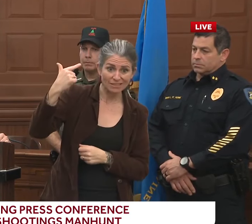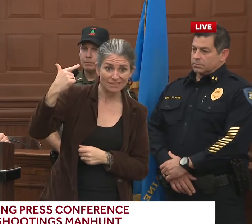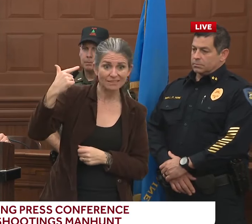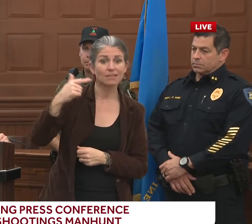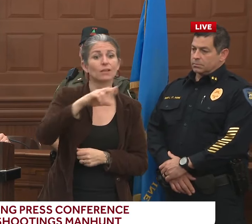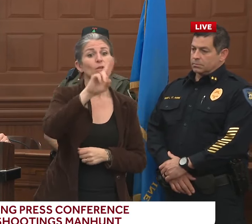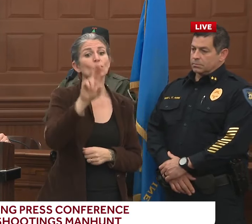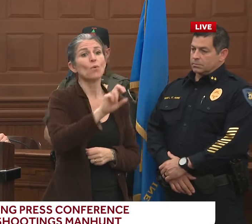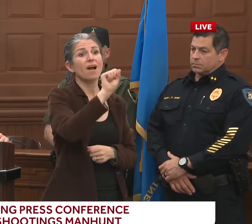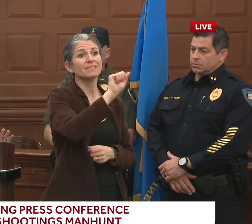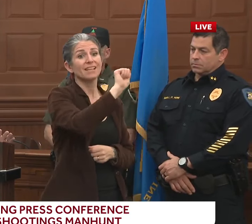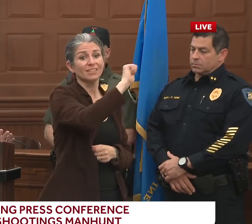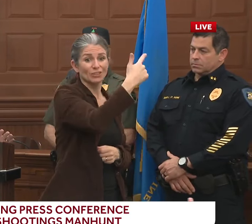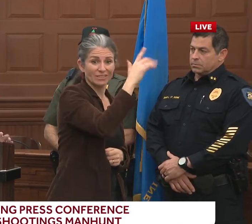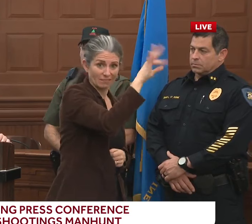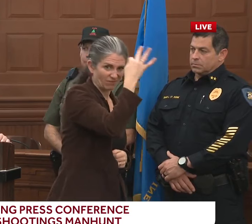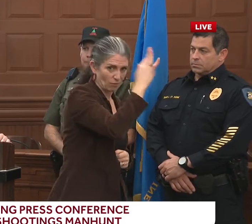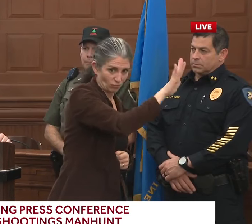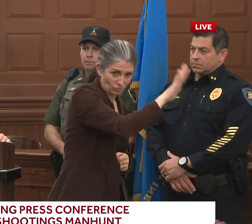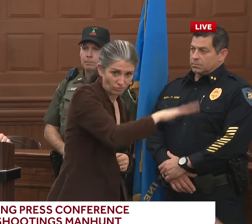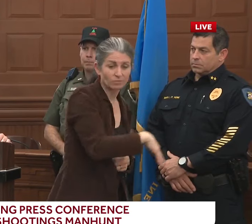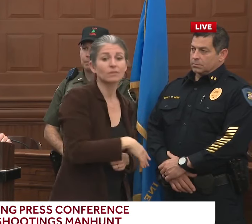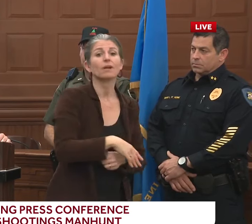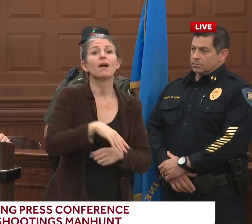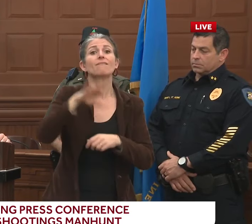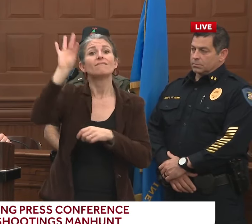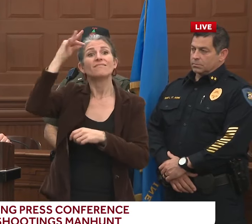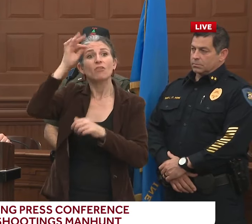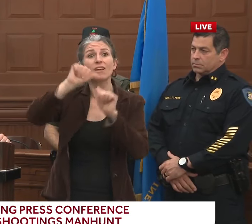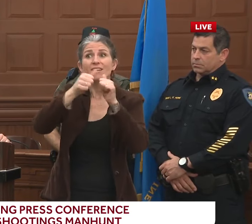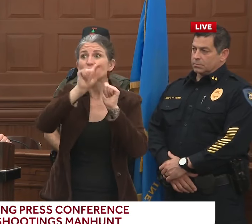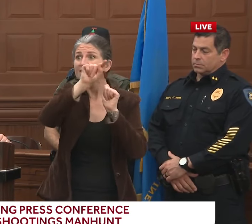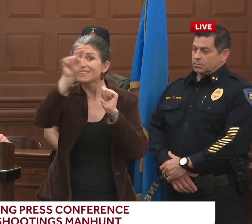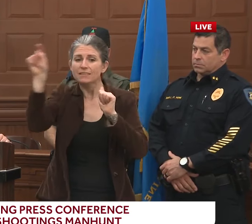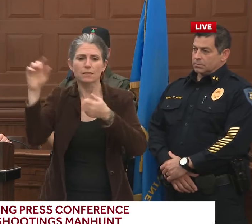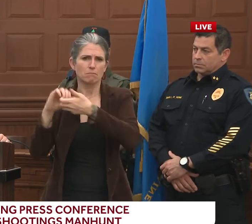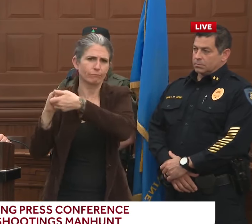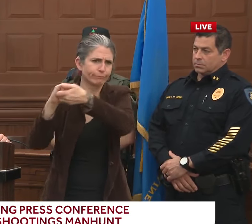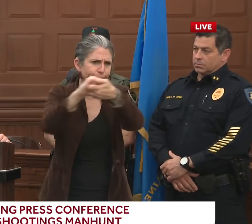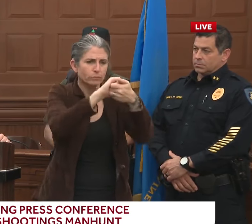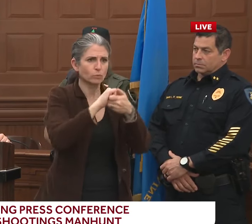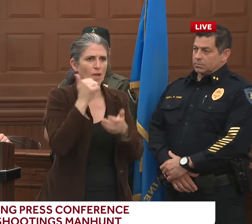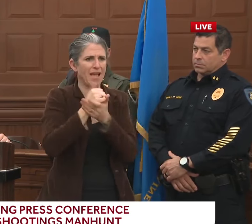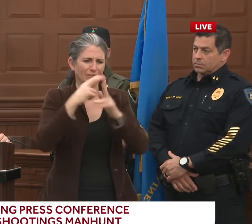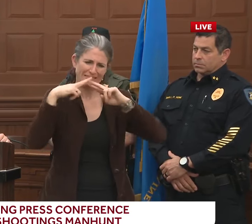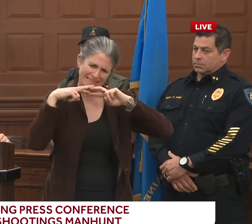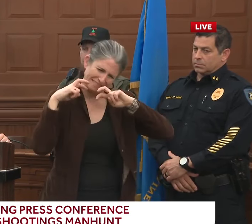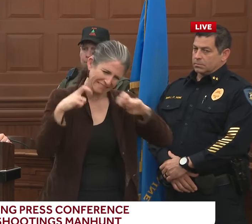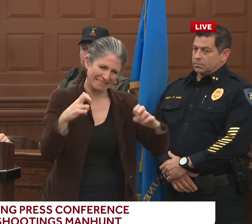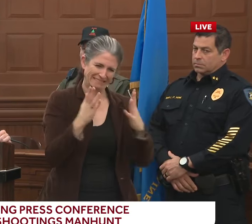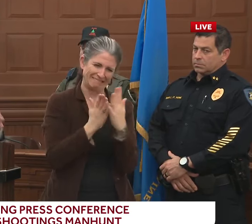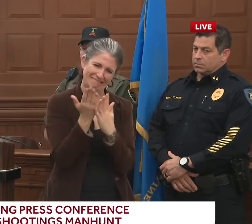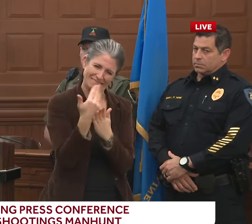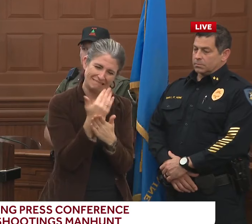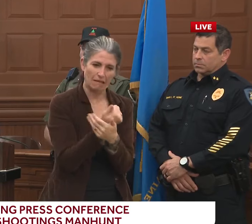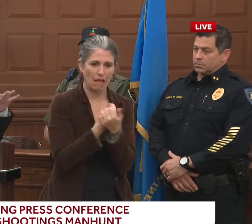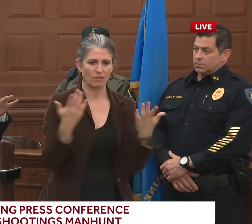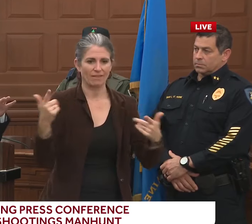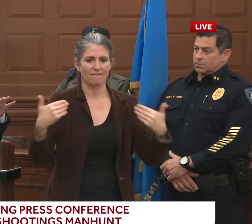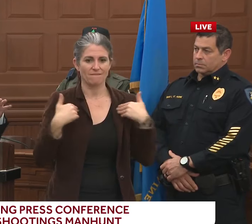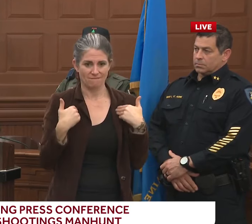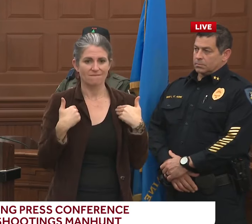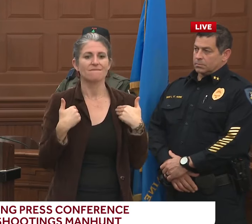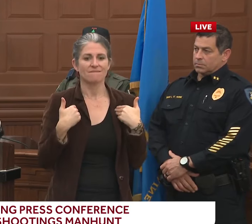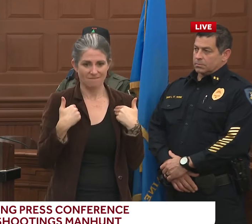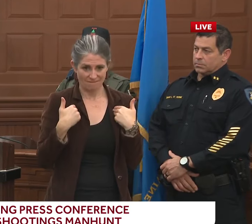with these warrants. That's an all-hands-on deck. You just never know, I'm going to open this device, and that's going to be the one, right? So